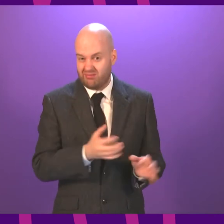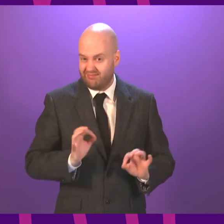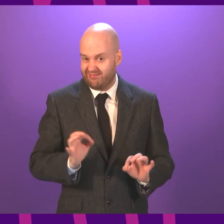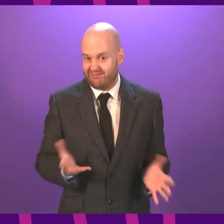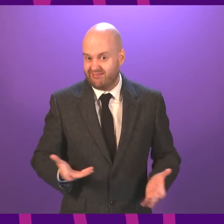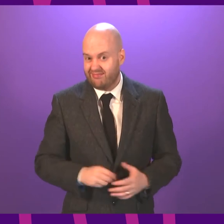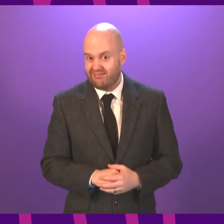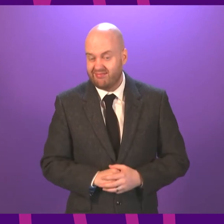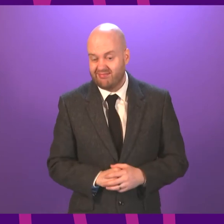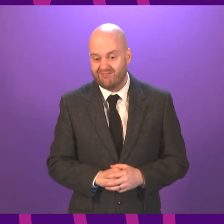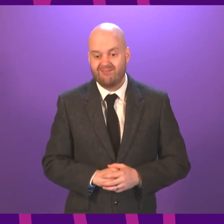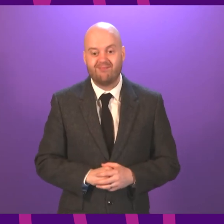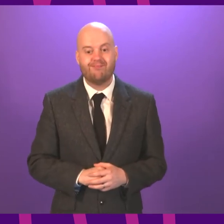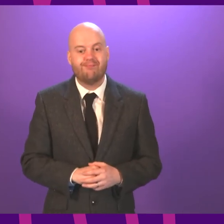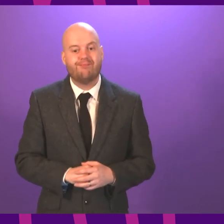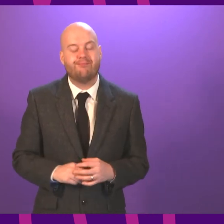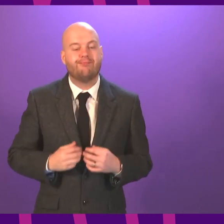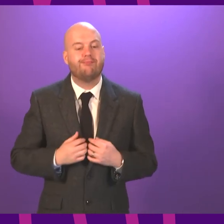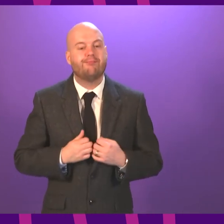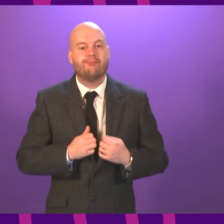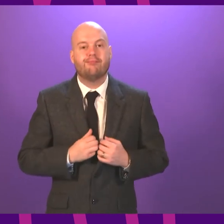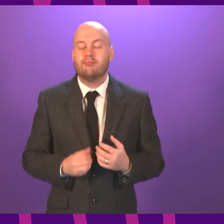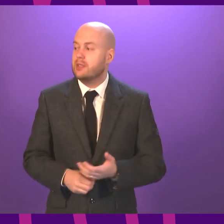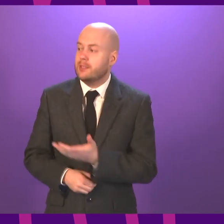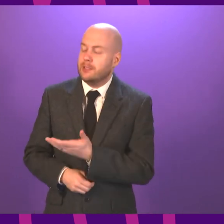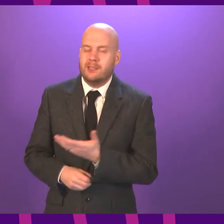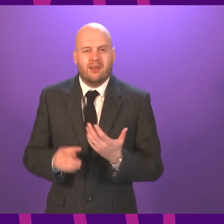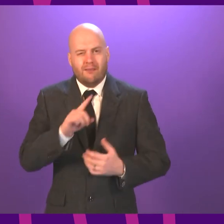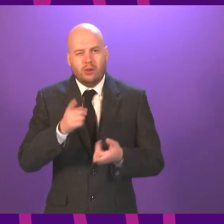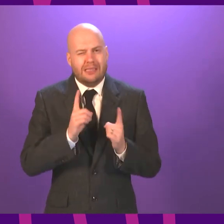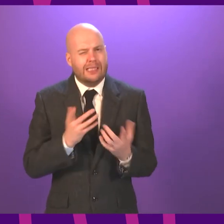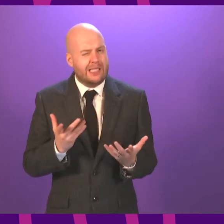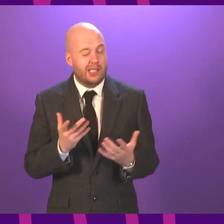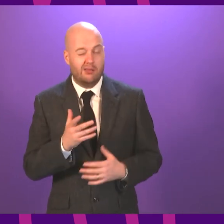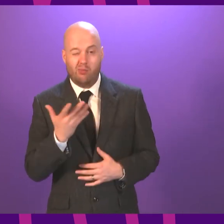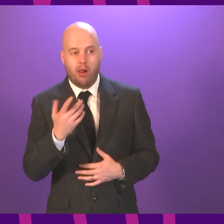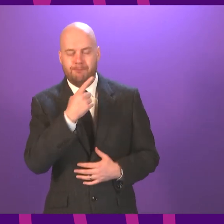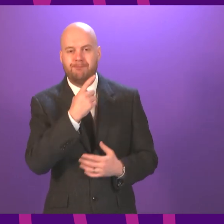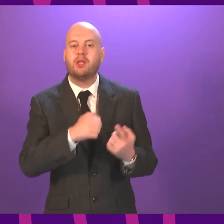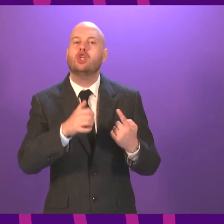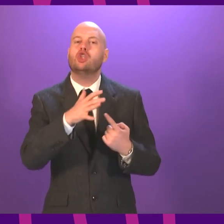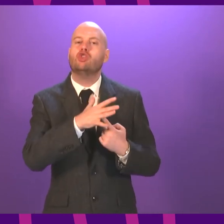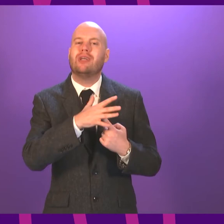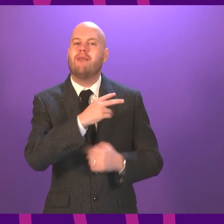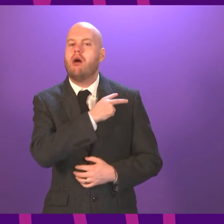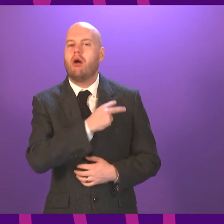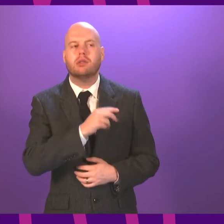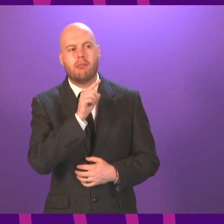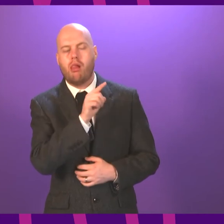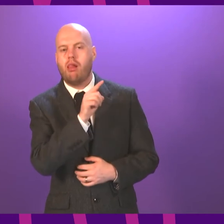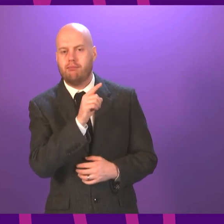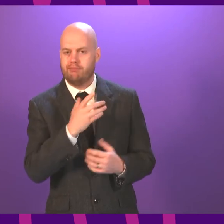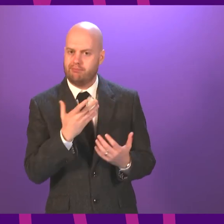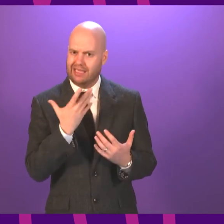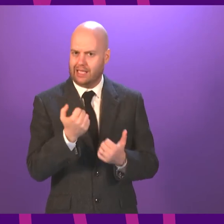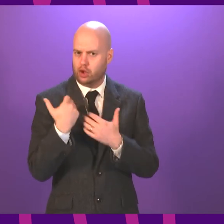Minister. I think the Chief Constable and the government have a duty to listen and to respond and we take that very seriously.